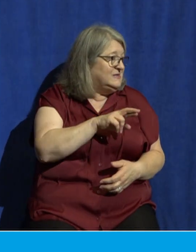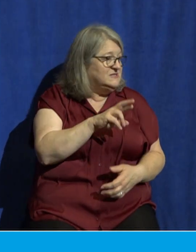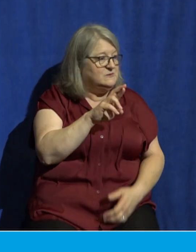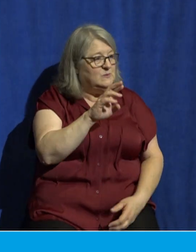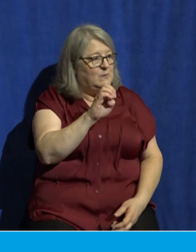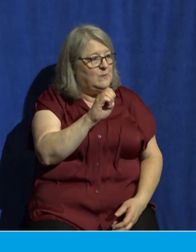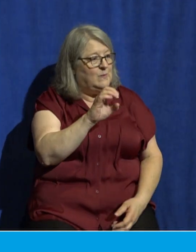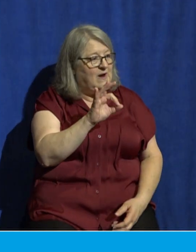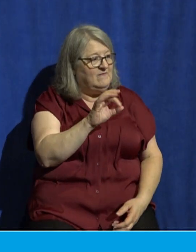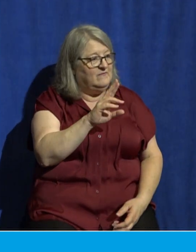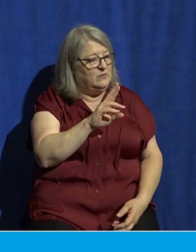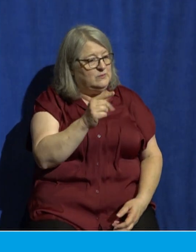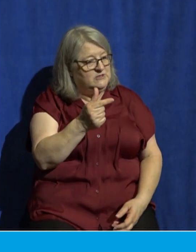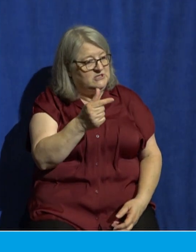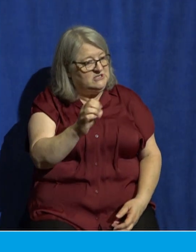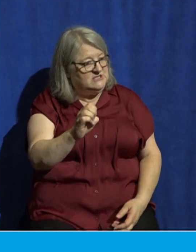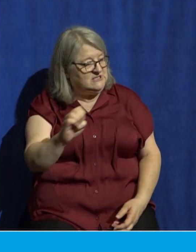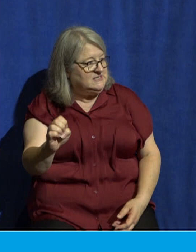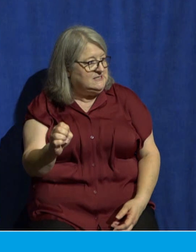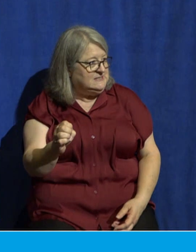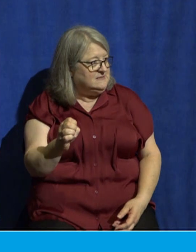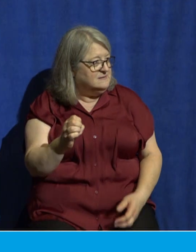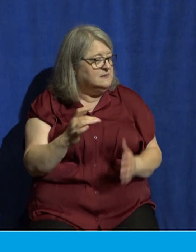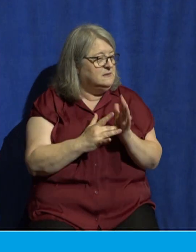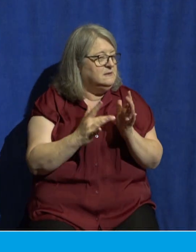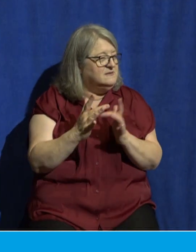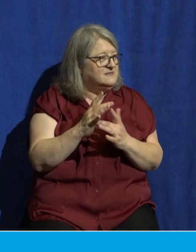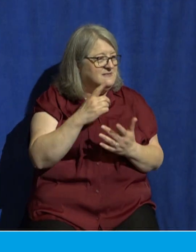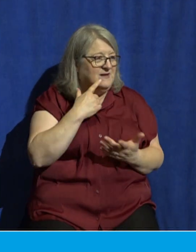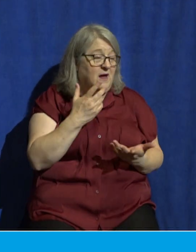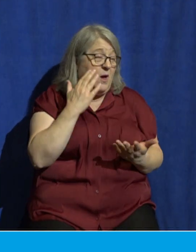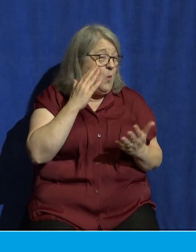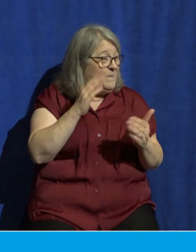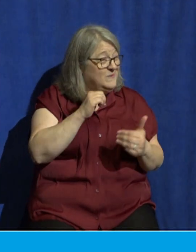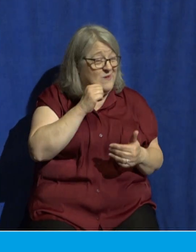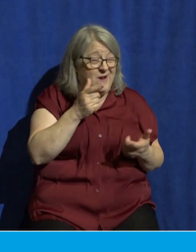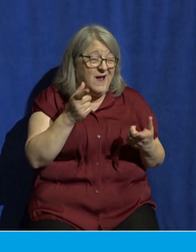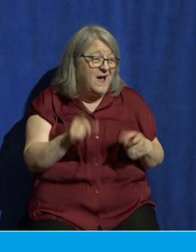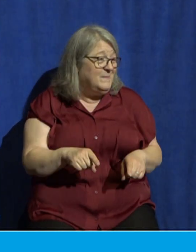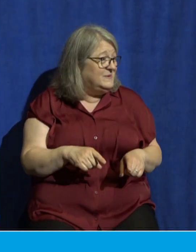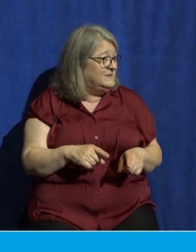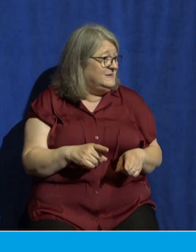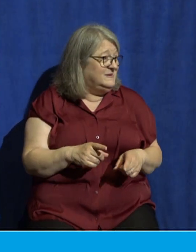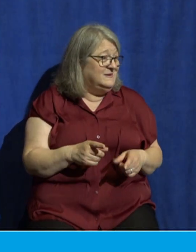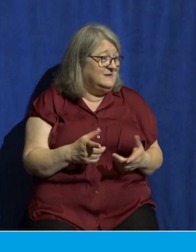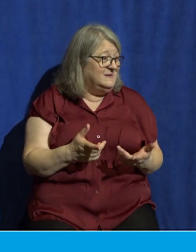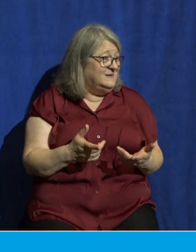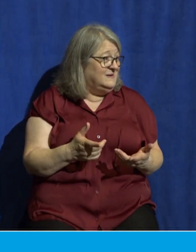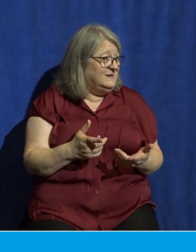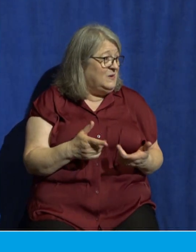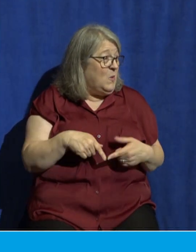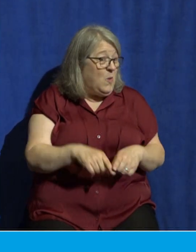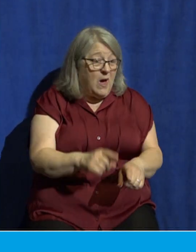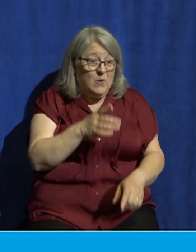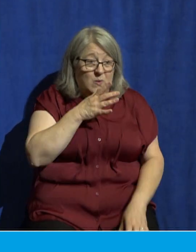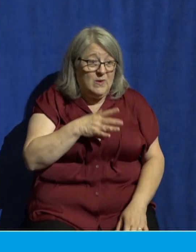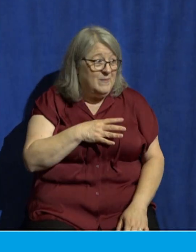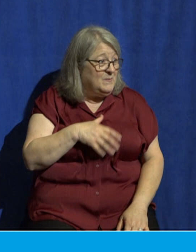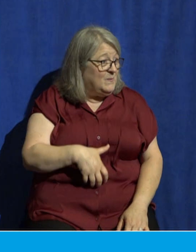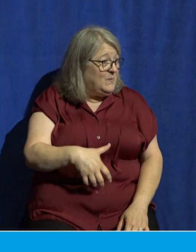says here, he's like, man, I hope this doesn't happen while women are pregnant. If it does, it's going to be